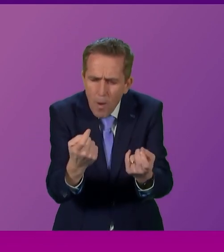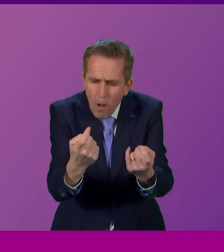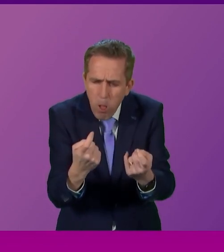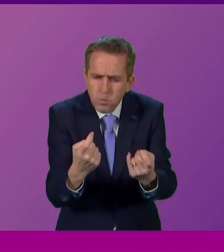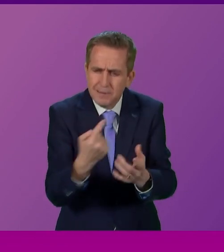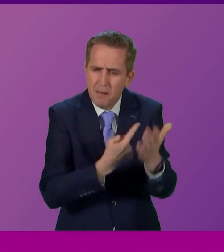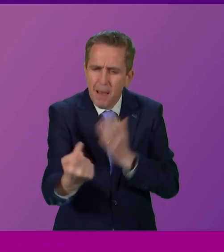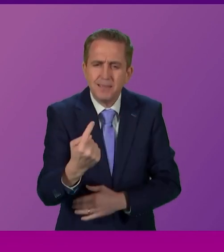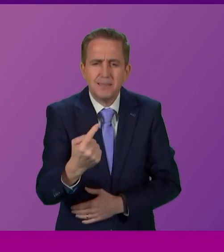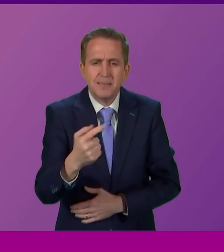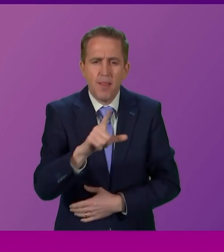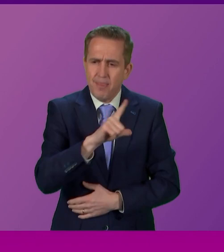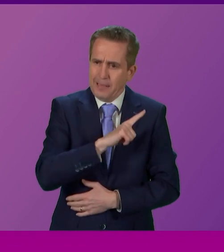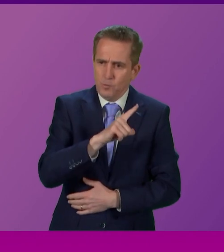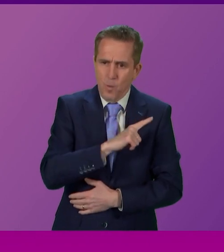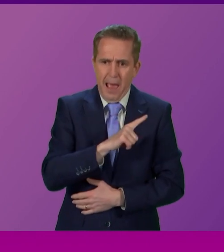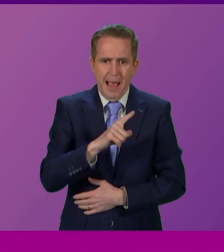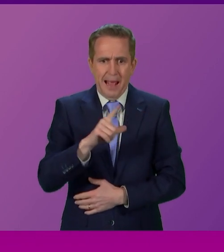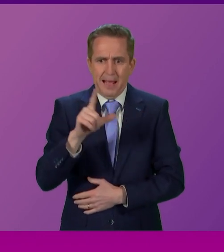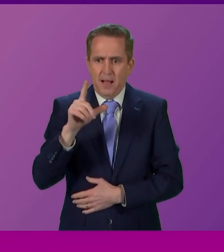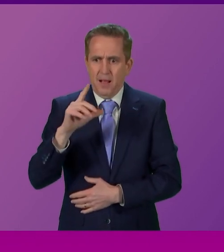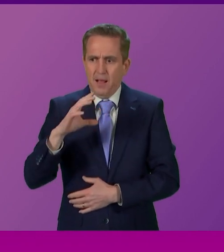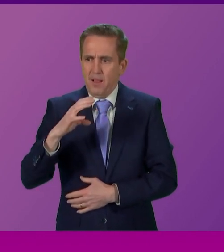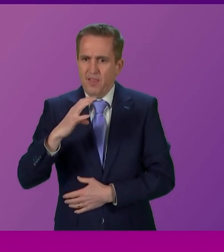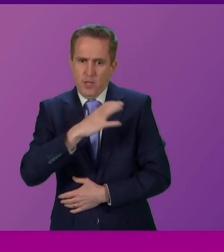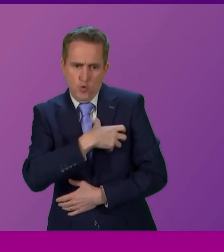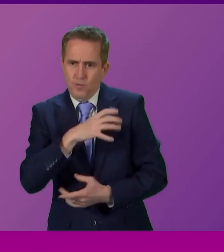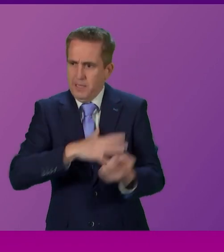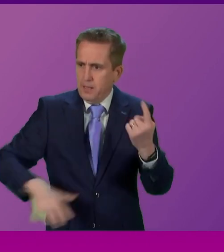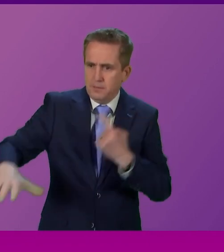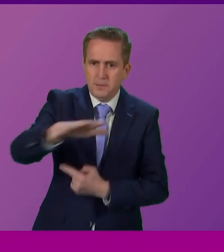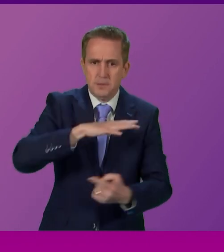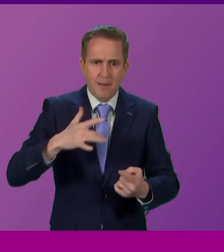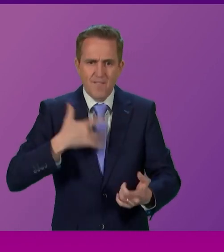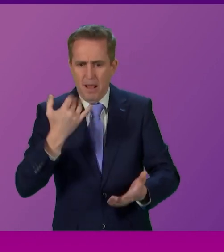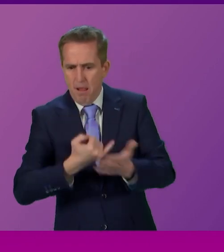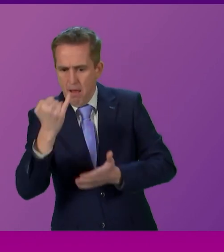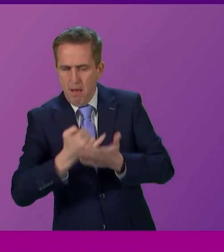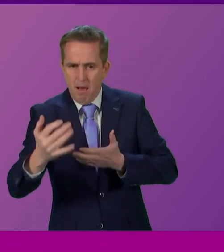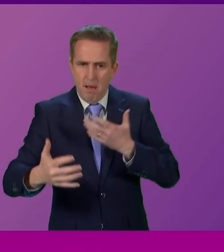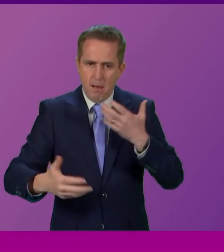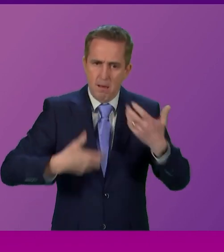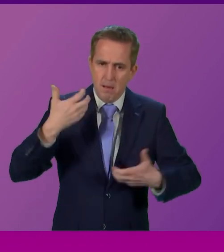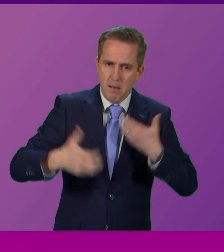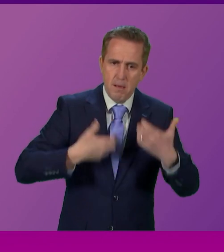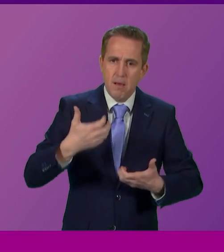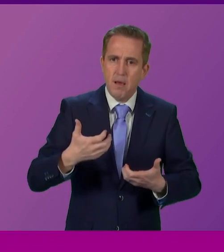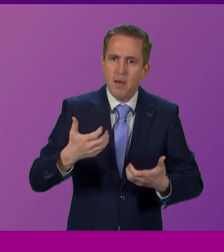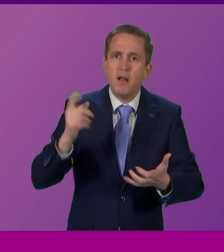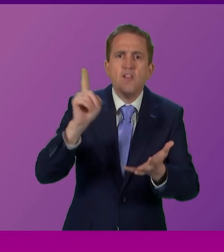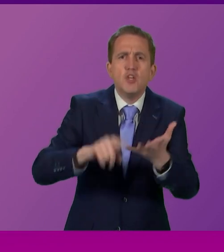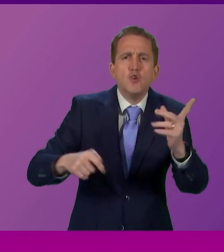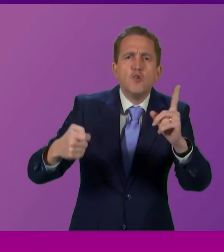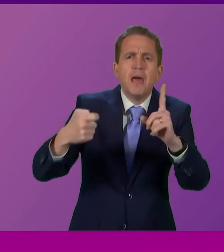precisely why the unionists in this place get so incoherently angry. The UK is a